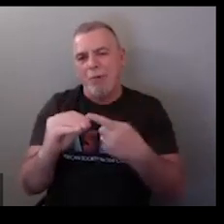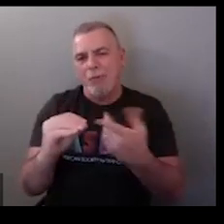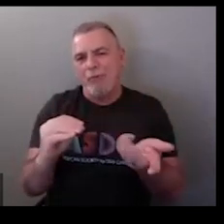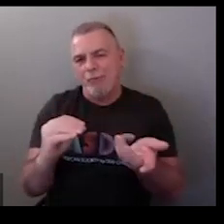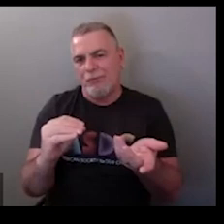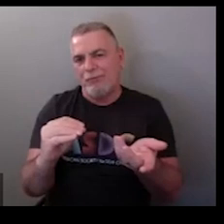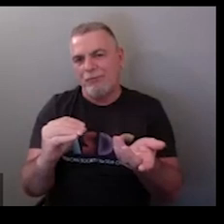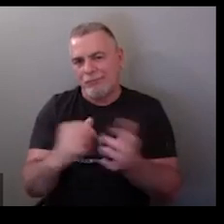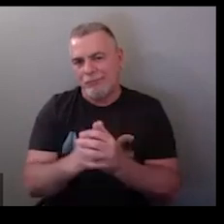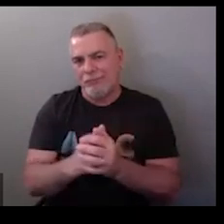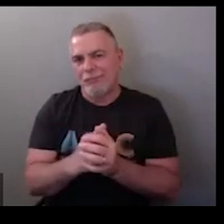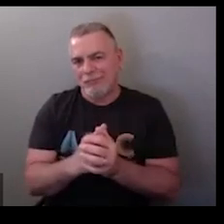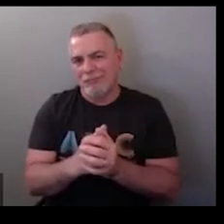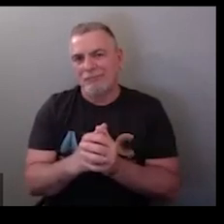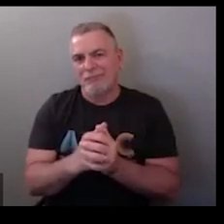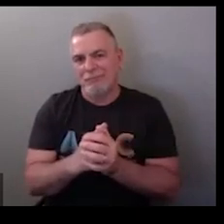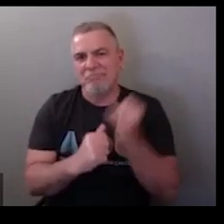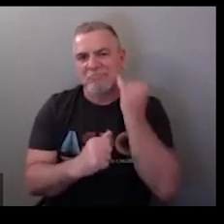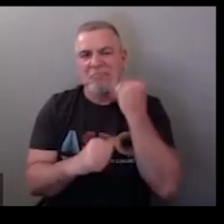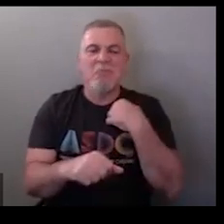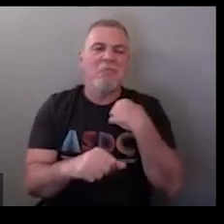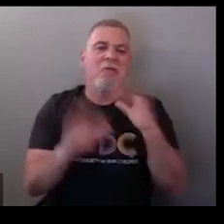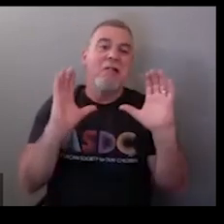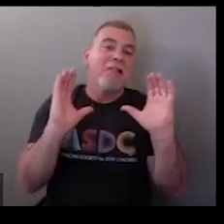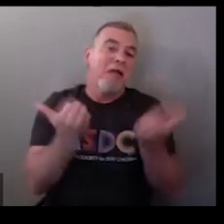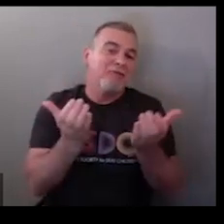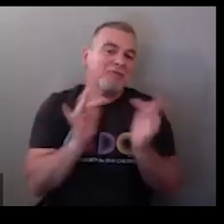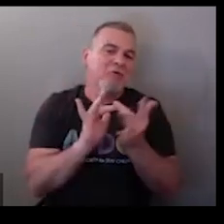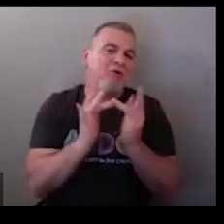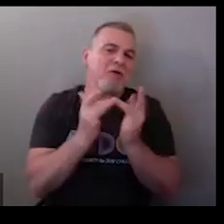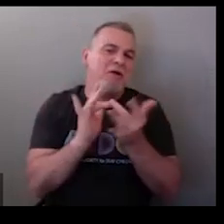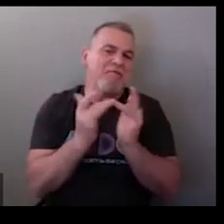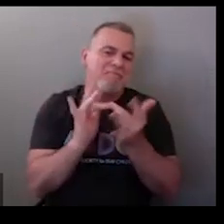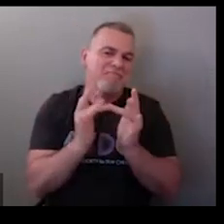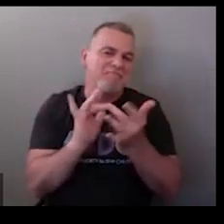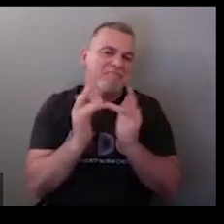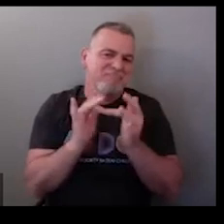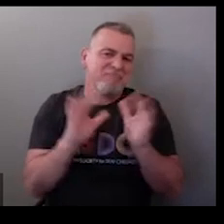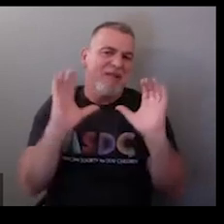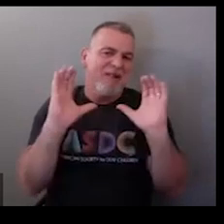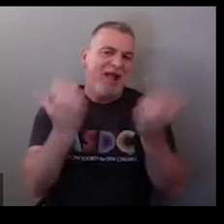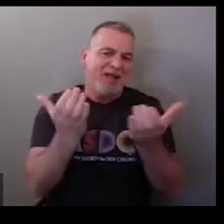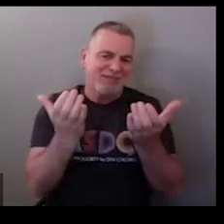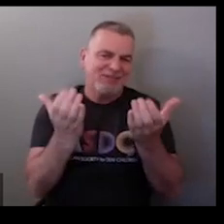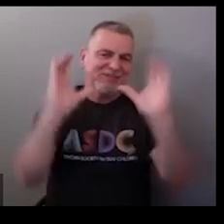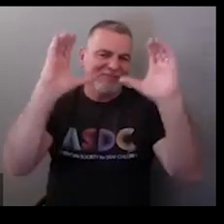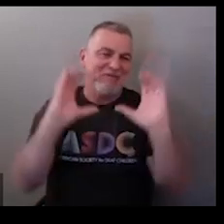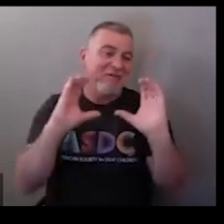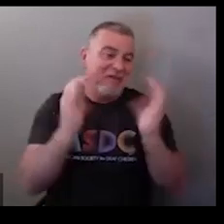what word we're referencing specifically if I'm taking a class online